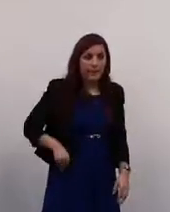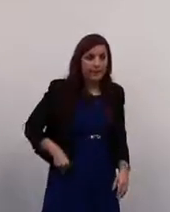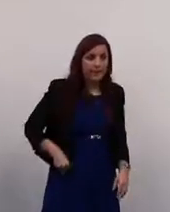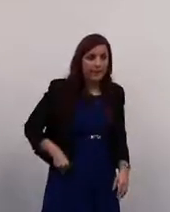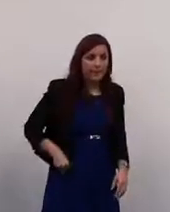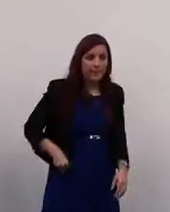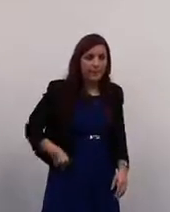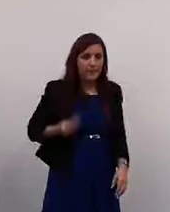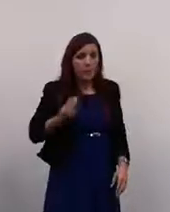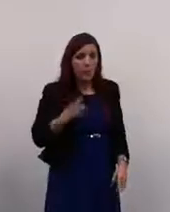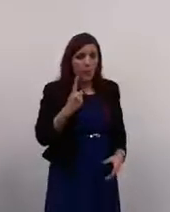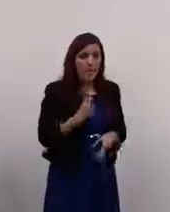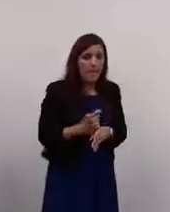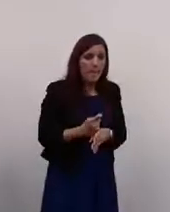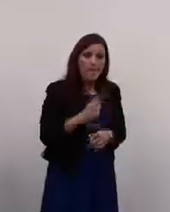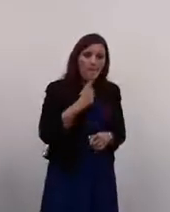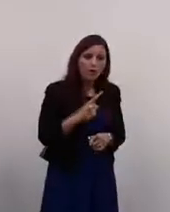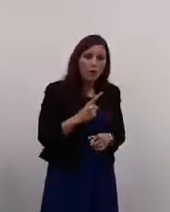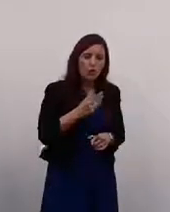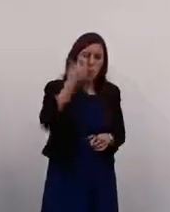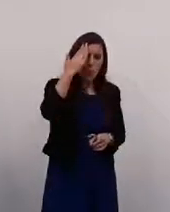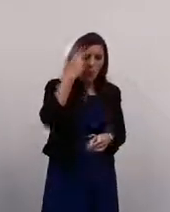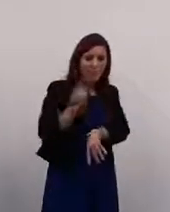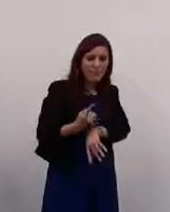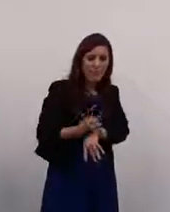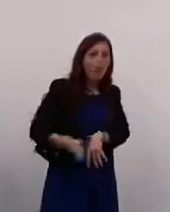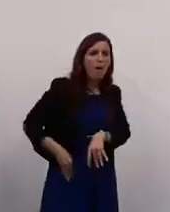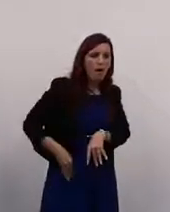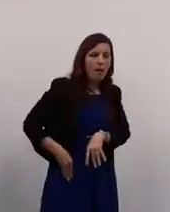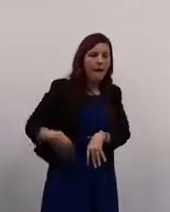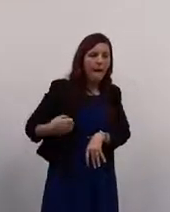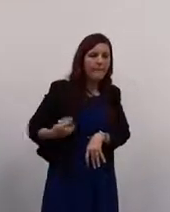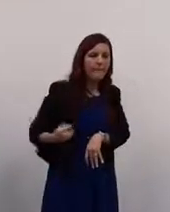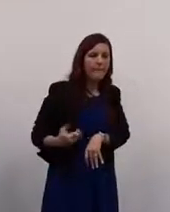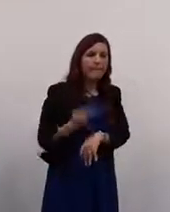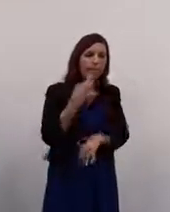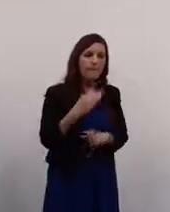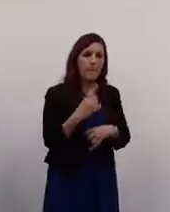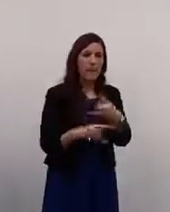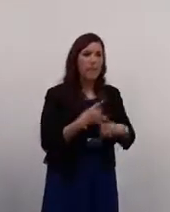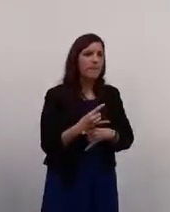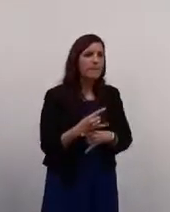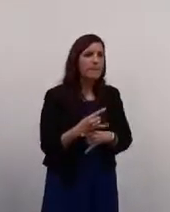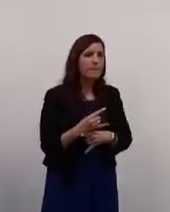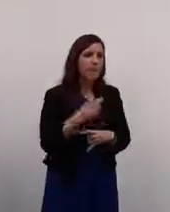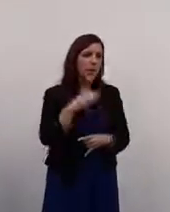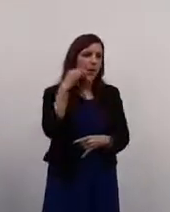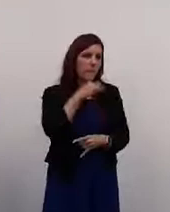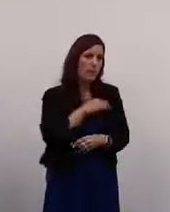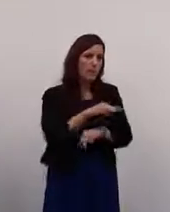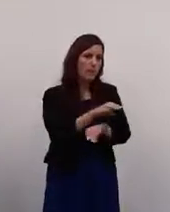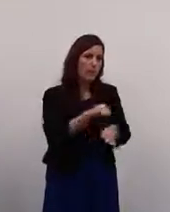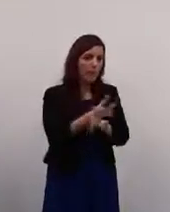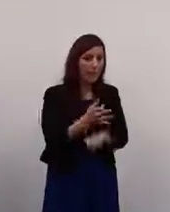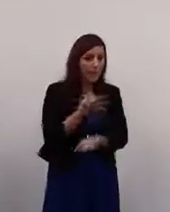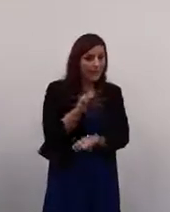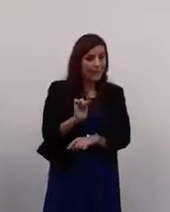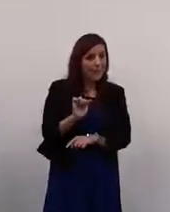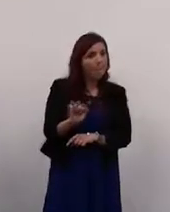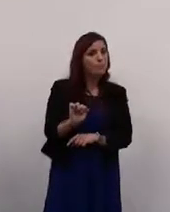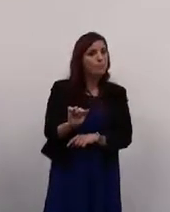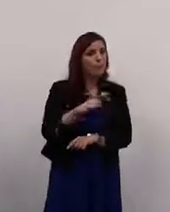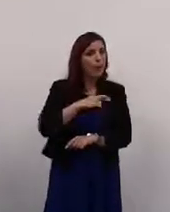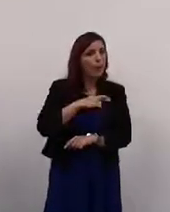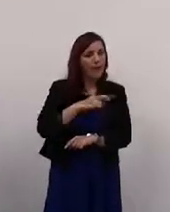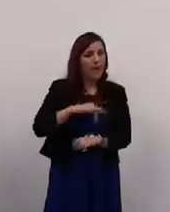used it once. But the reassurance that if something happens and they need it, that it's there, seems to be the thing that gives them real